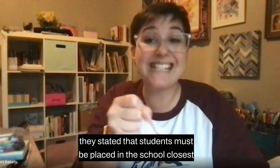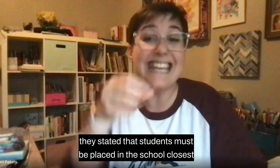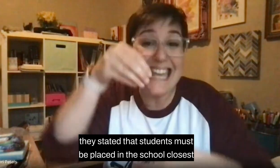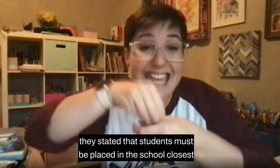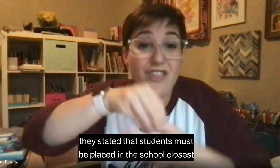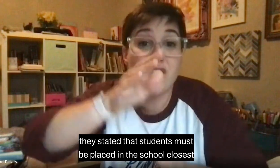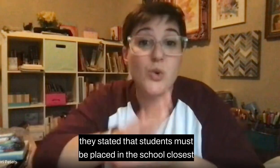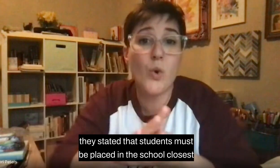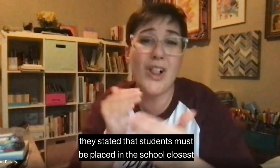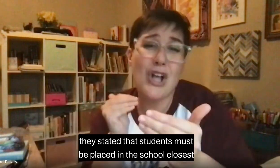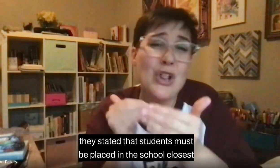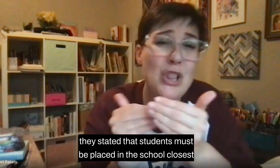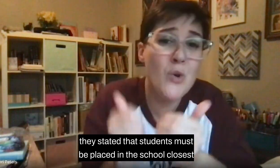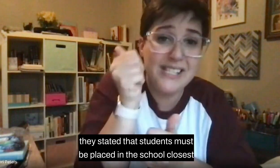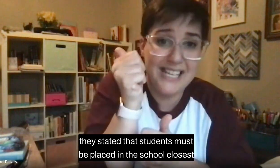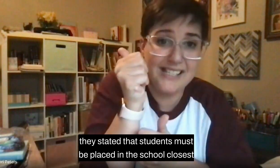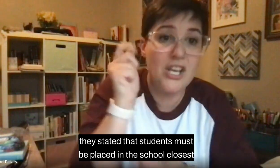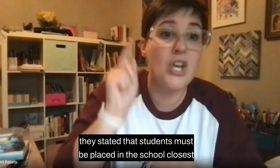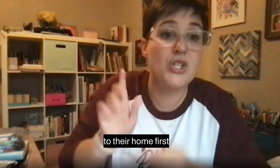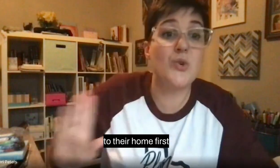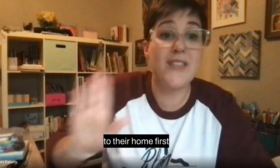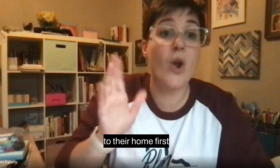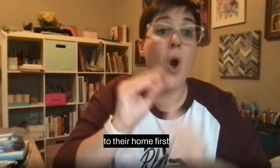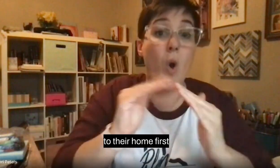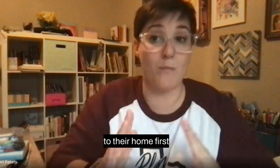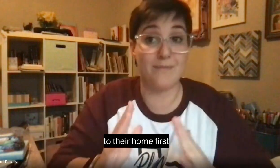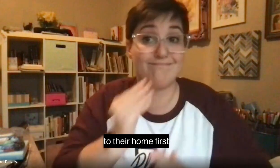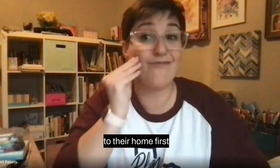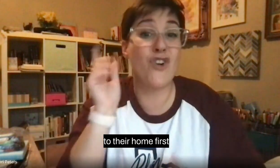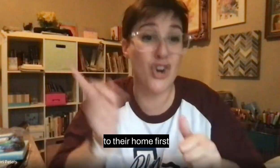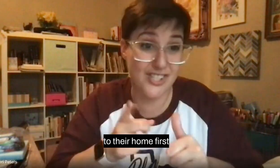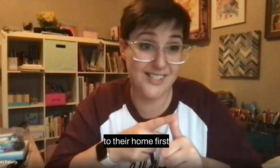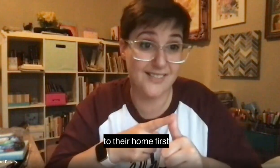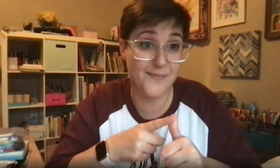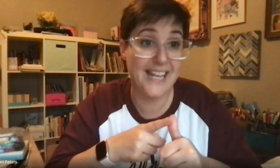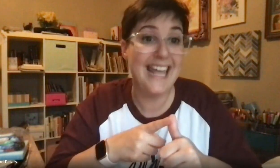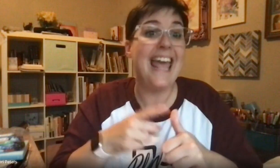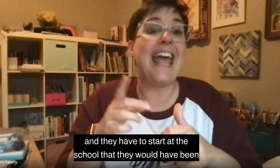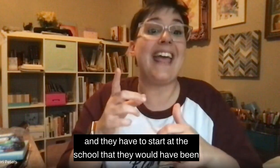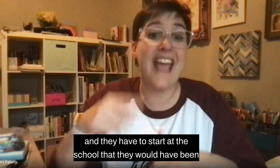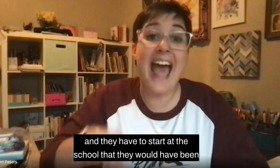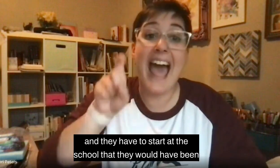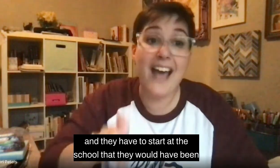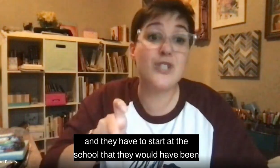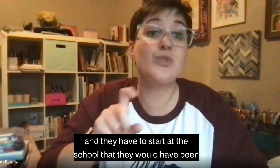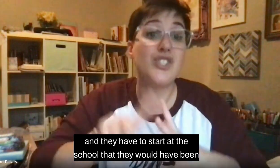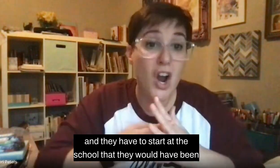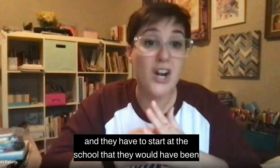in the school closest to their home first. And they have to start at